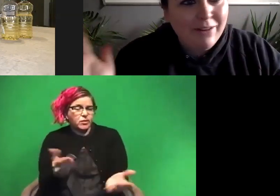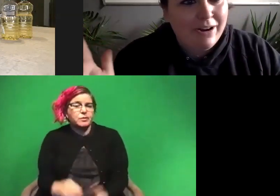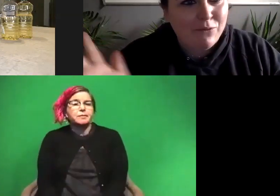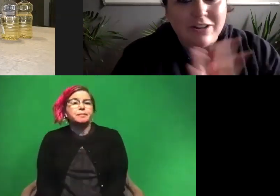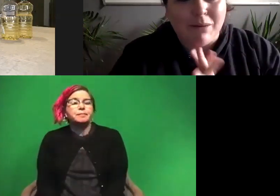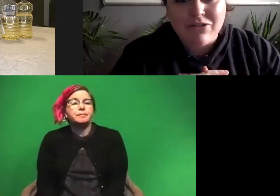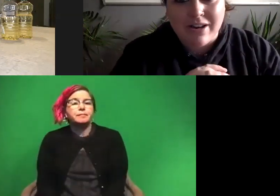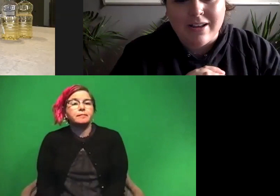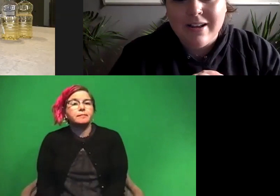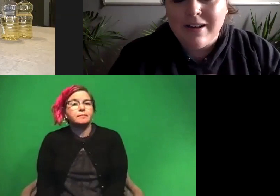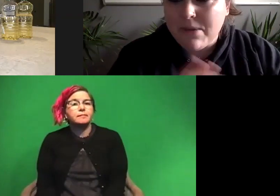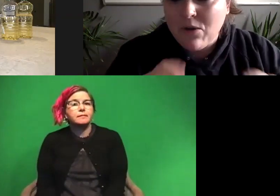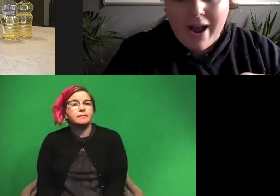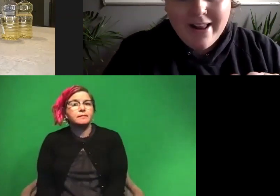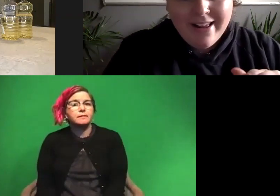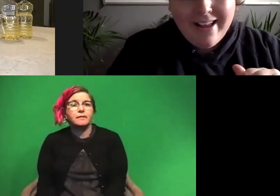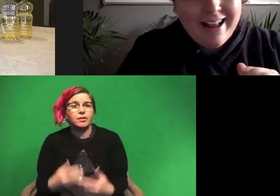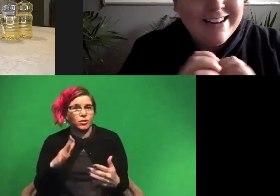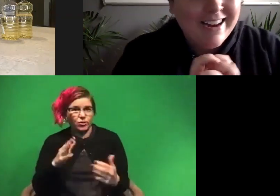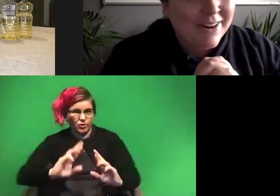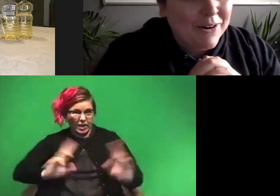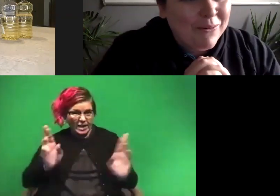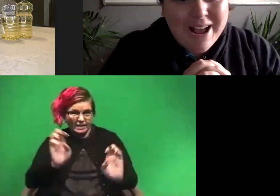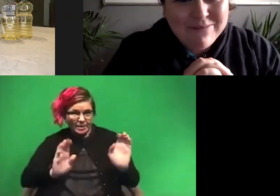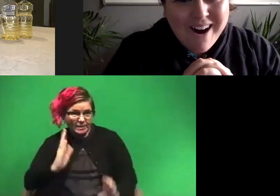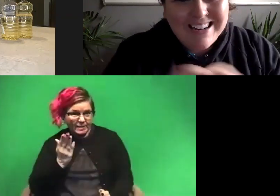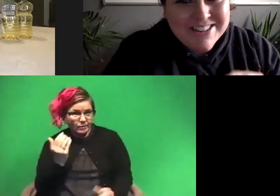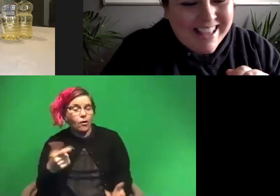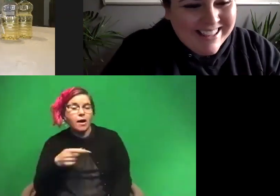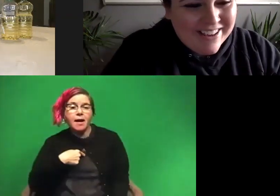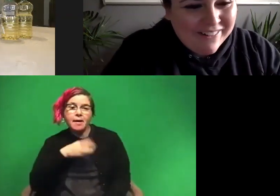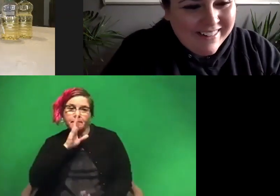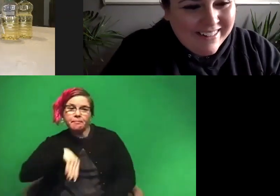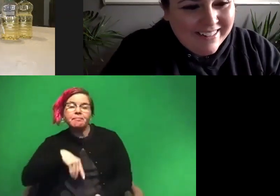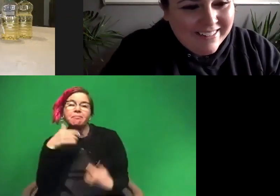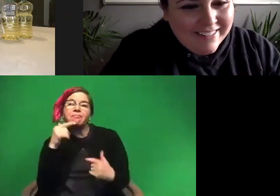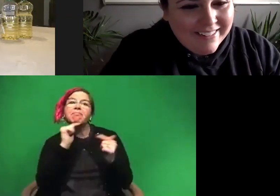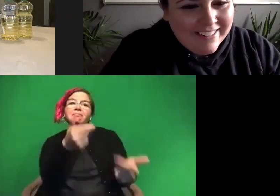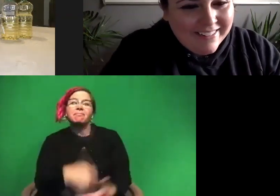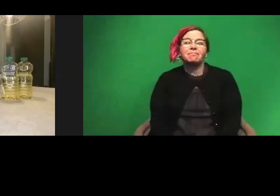thing ready for us. So I'm just gonna be quiet and watch. Thank you.